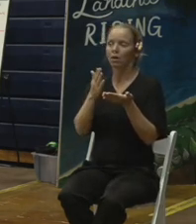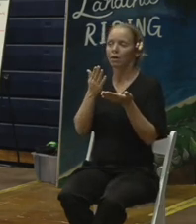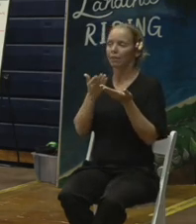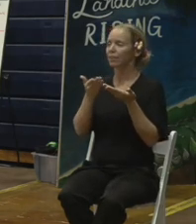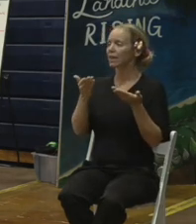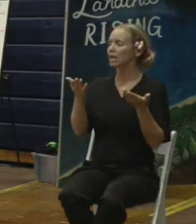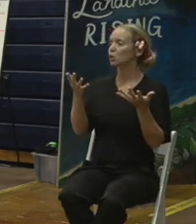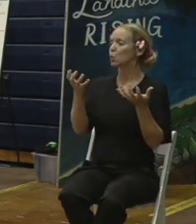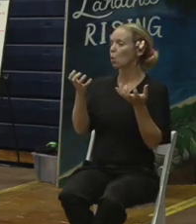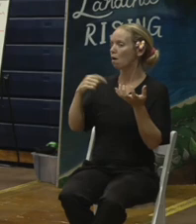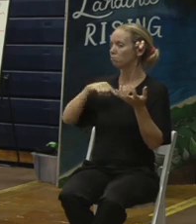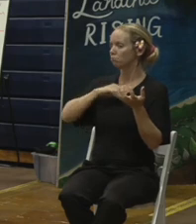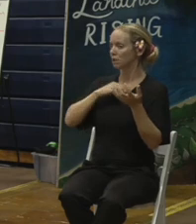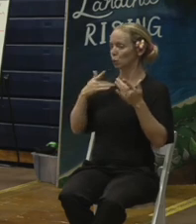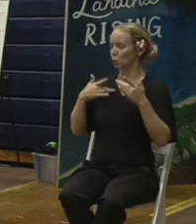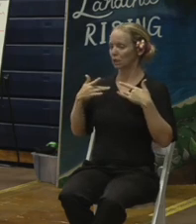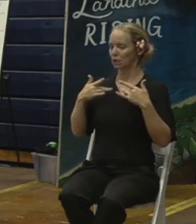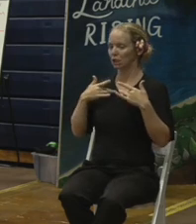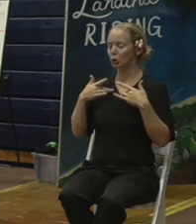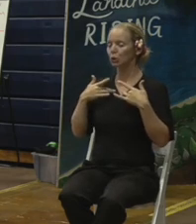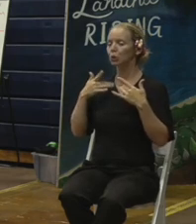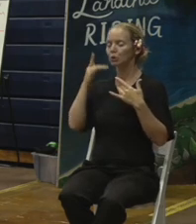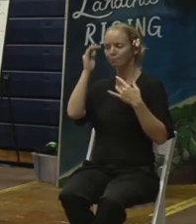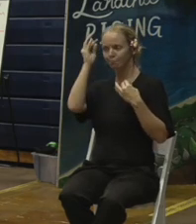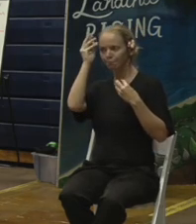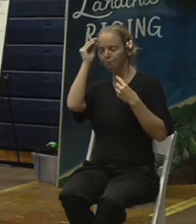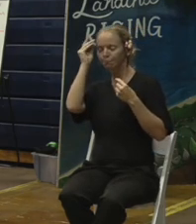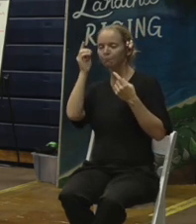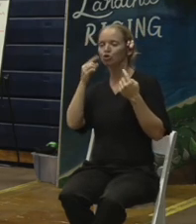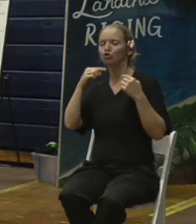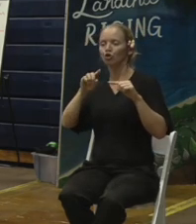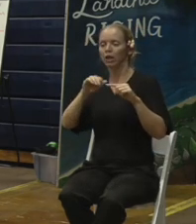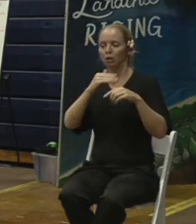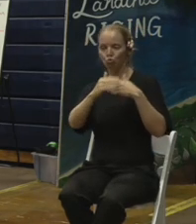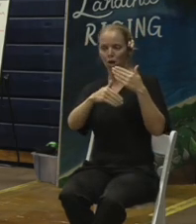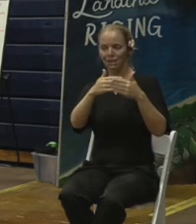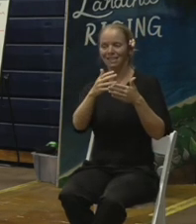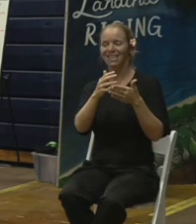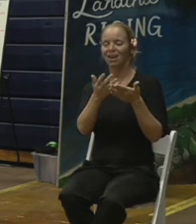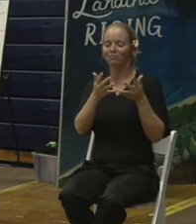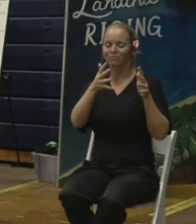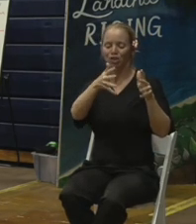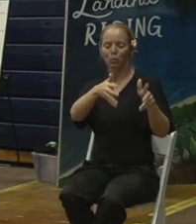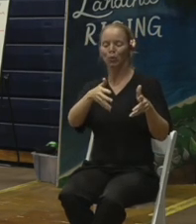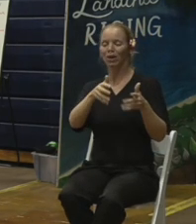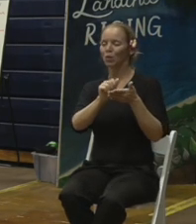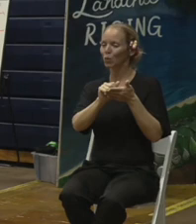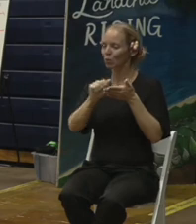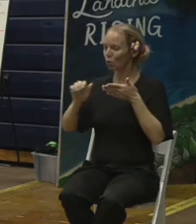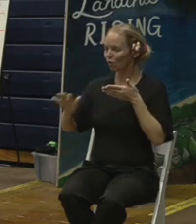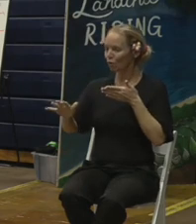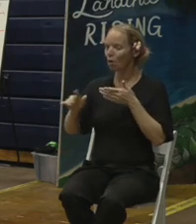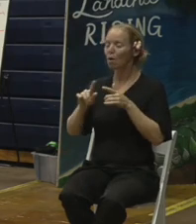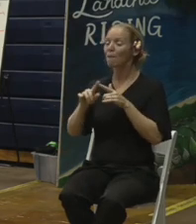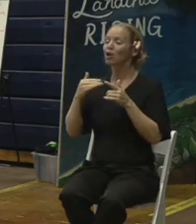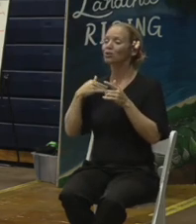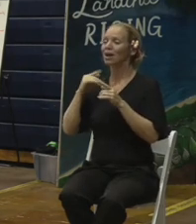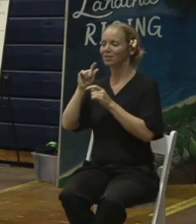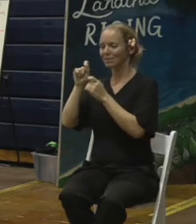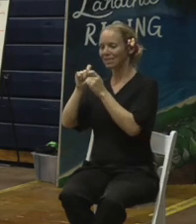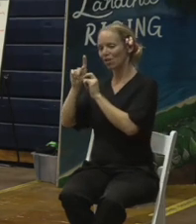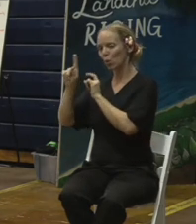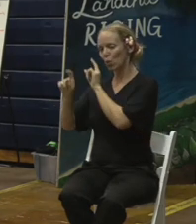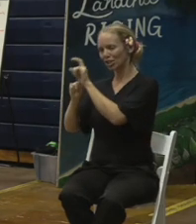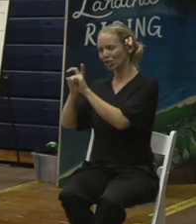the planning for the debris containment and removal. You can also give us a question this evening. I suggest maybe waiting to hear